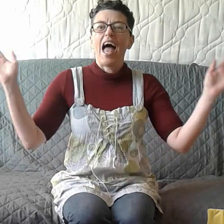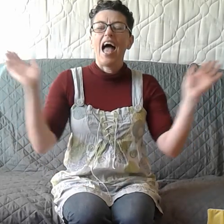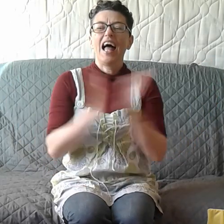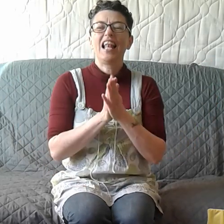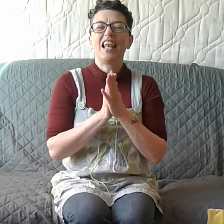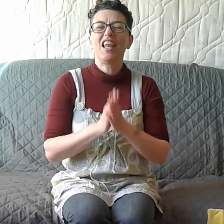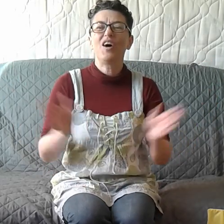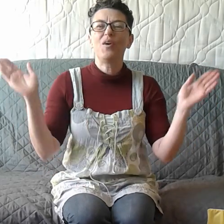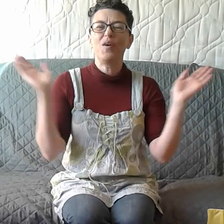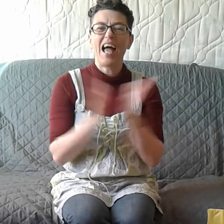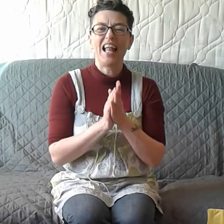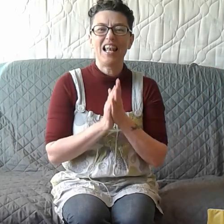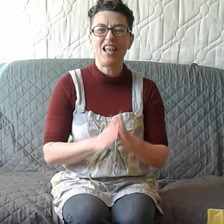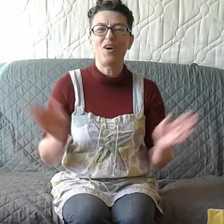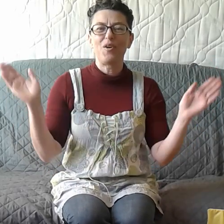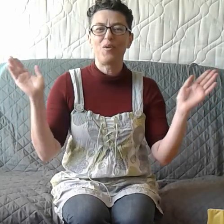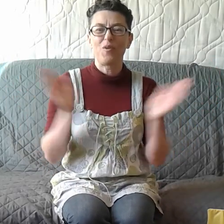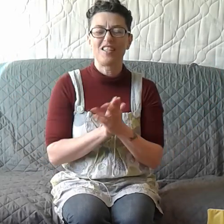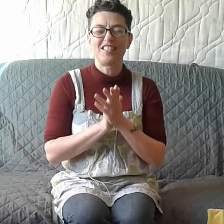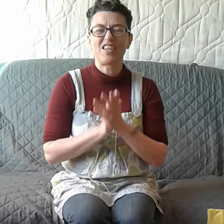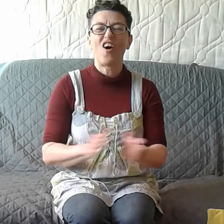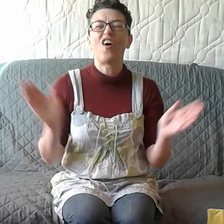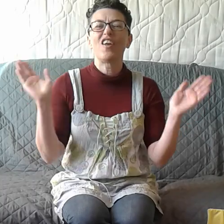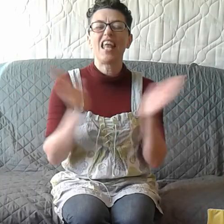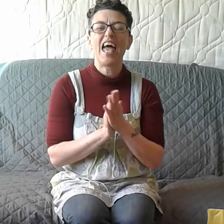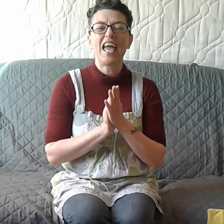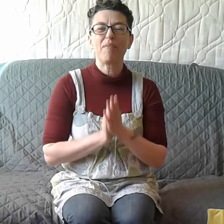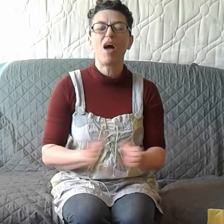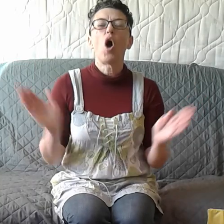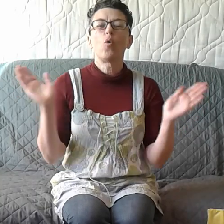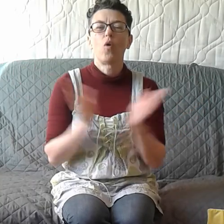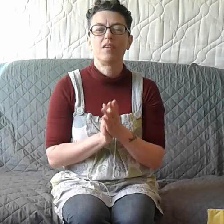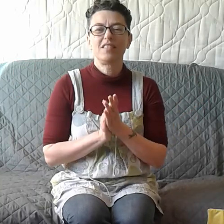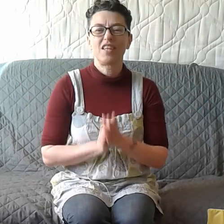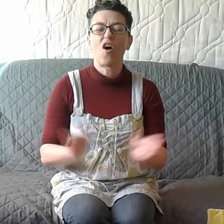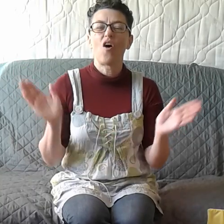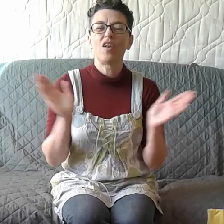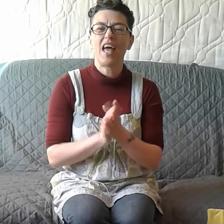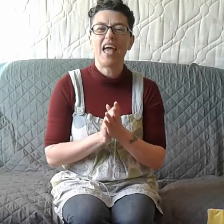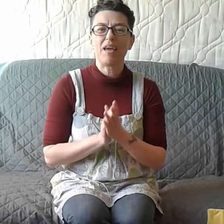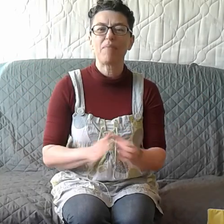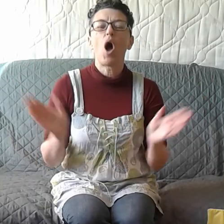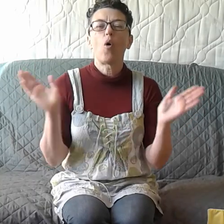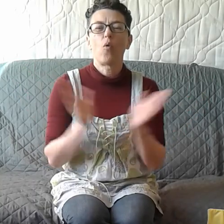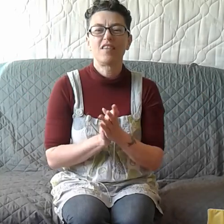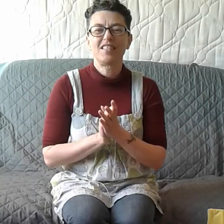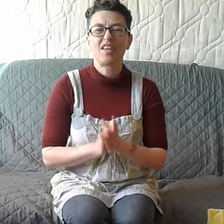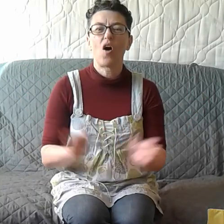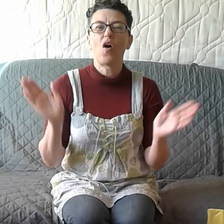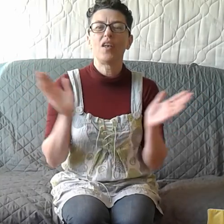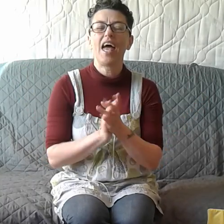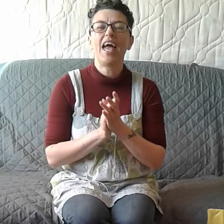Hello, hello, what's your name? What's your name? What's your name?